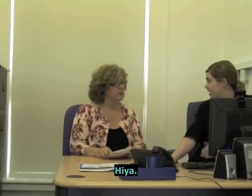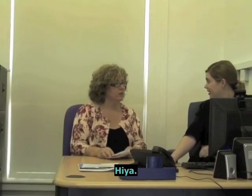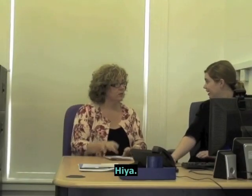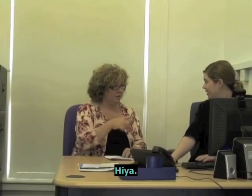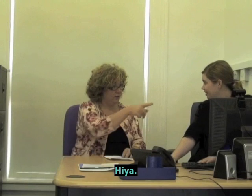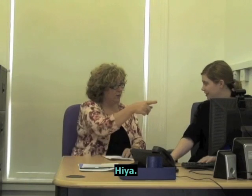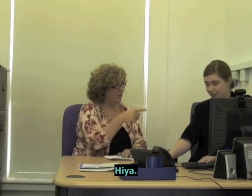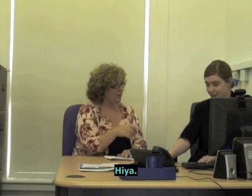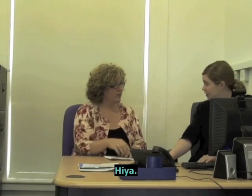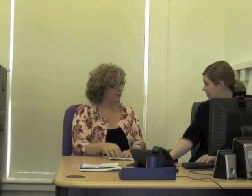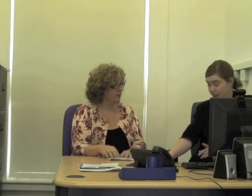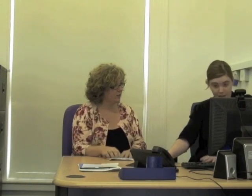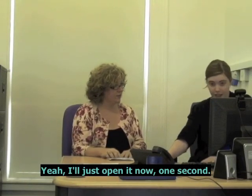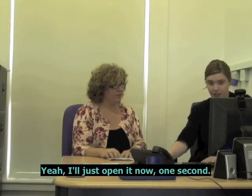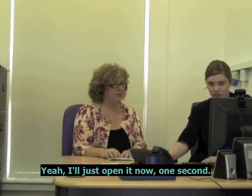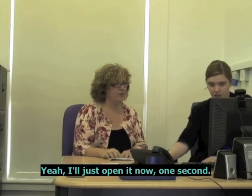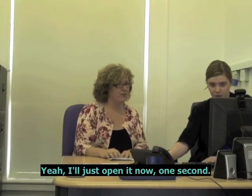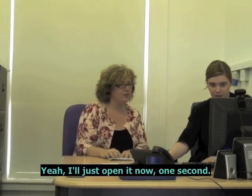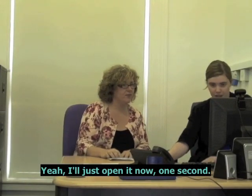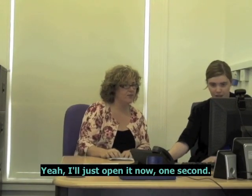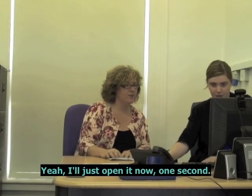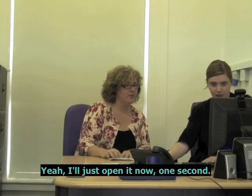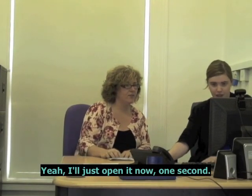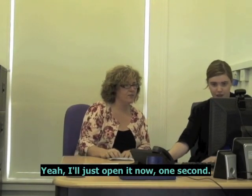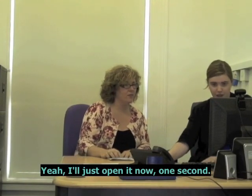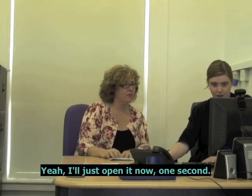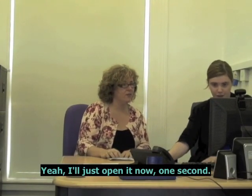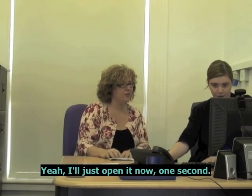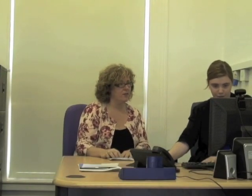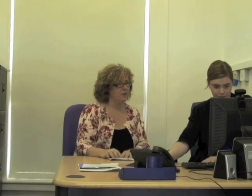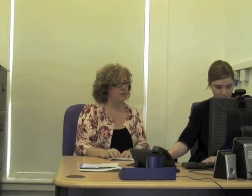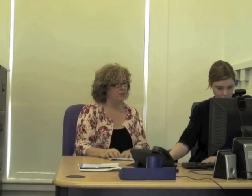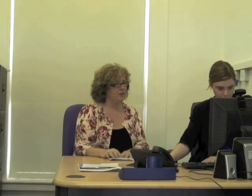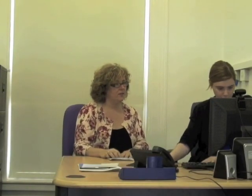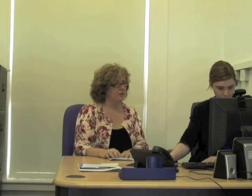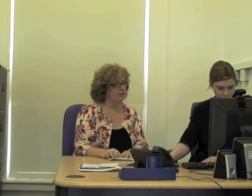Hiya. Yeah, I'll just open it now, one second. Can it open?